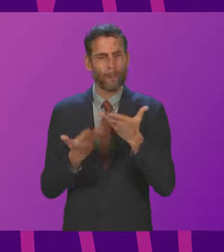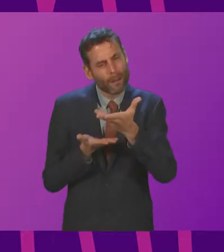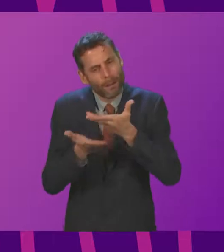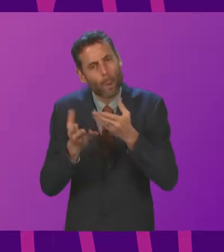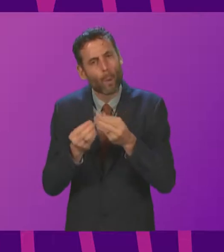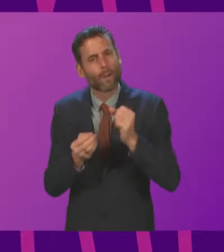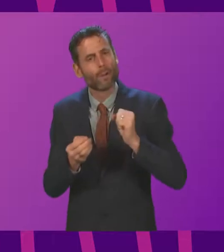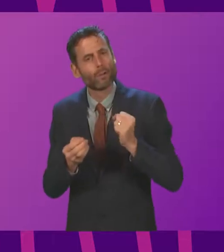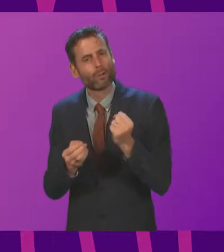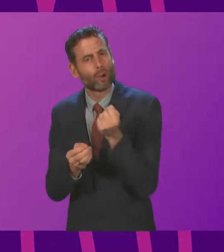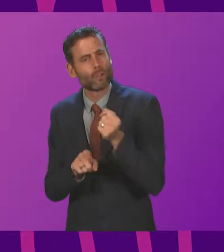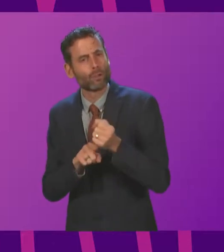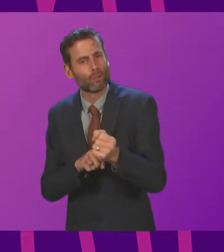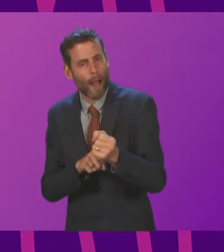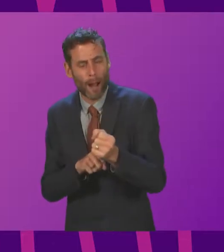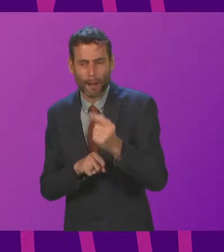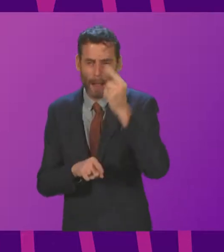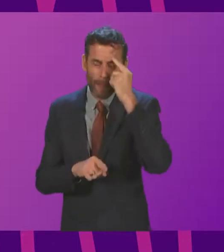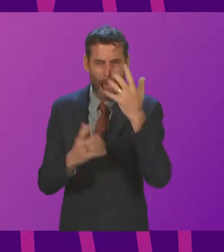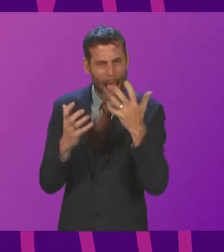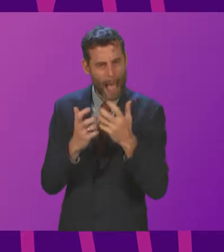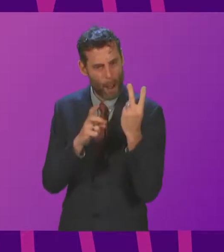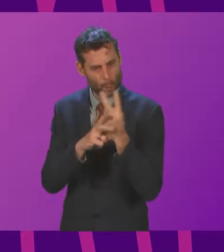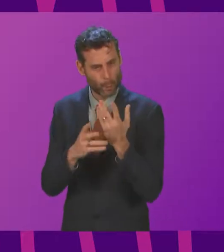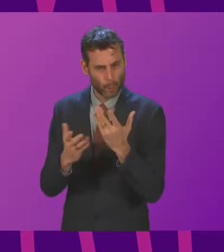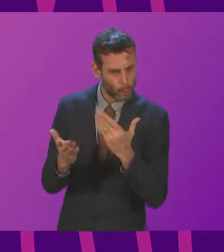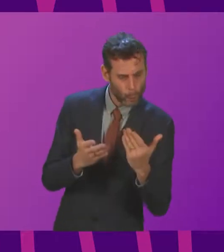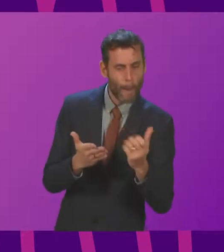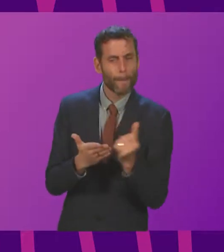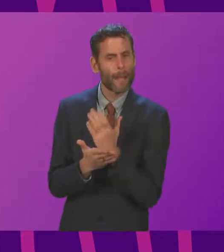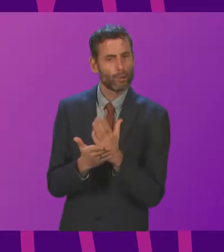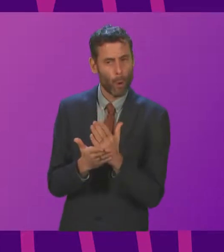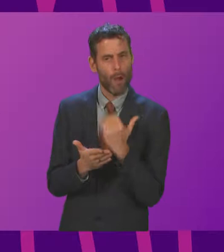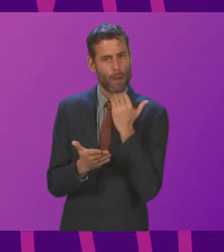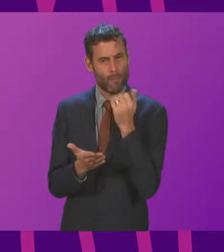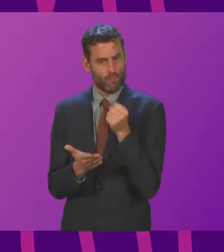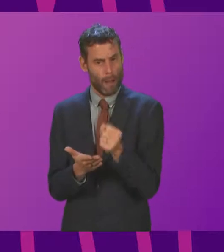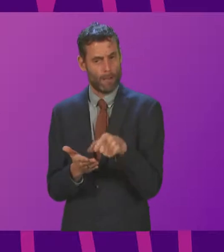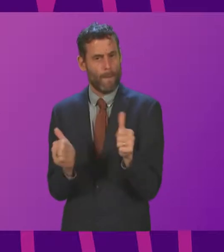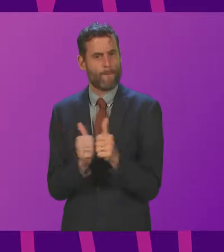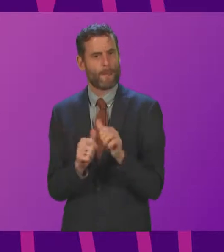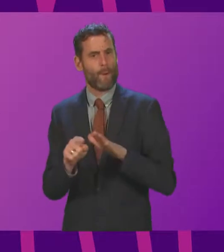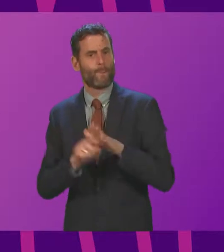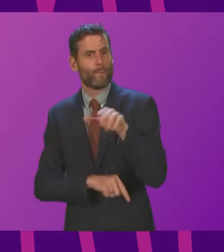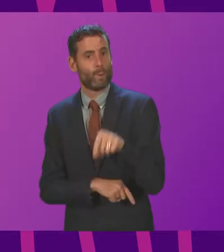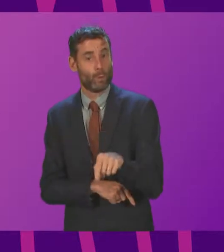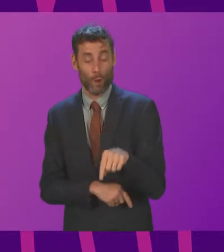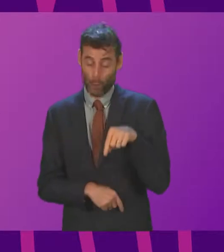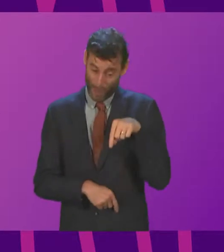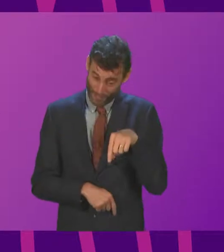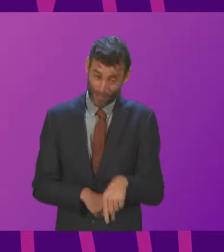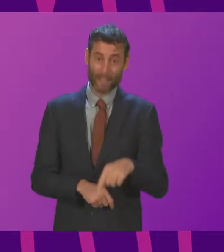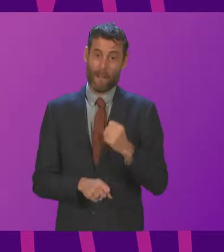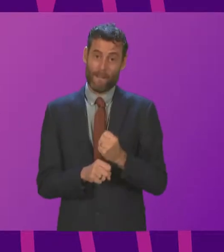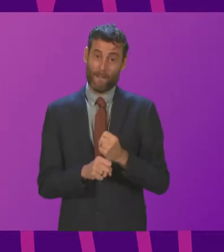looking, of course, at all the responses to that consultation to make sure we've got rail services fit for the future. And it's this government I'm